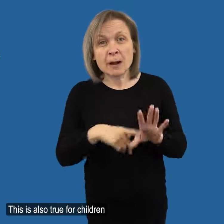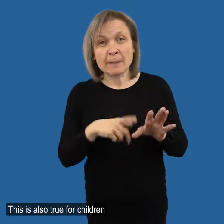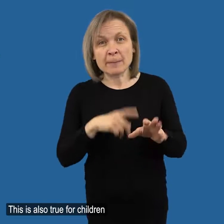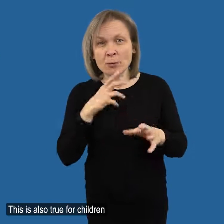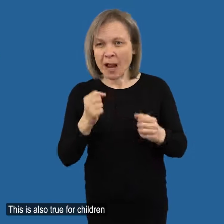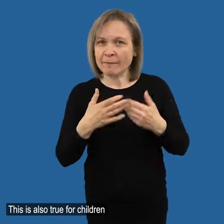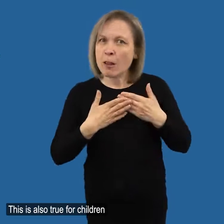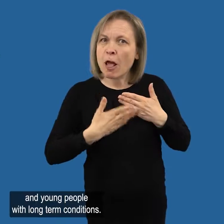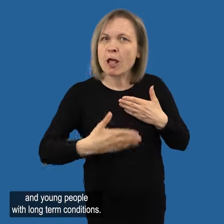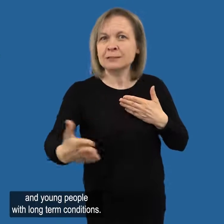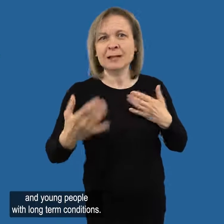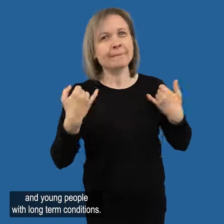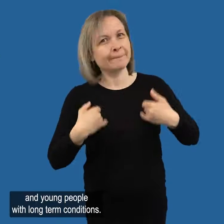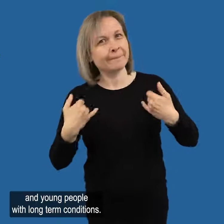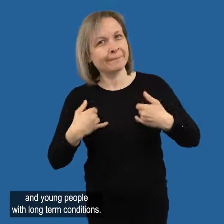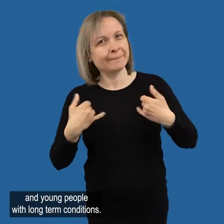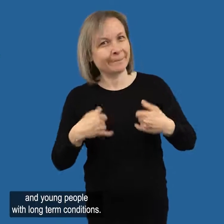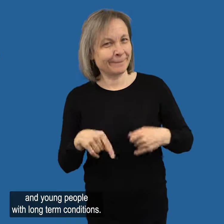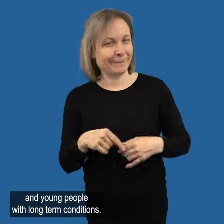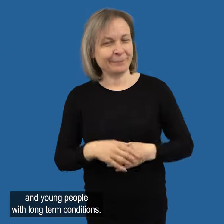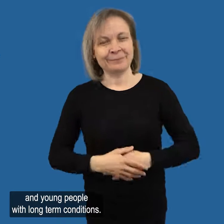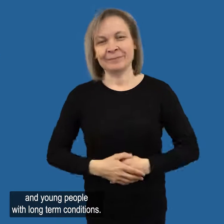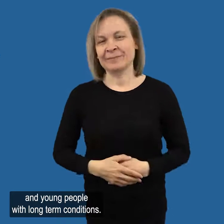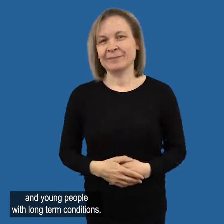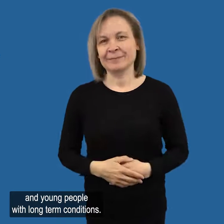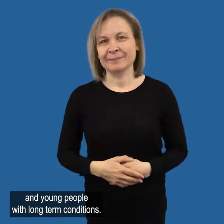also true for children and young people with long-term conditions